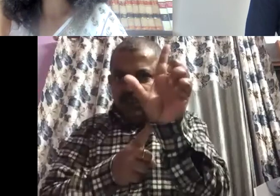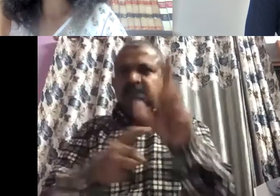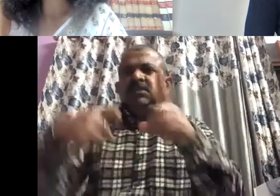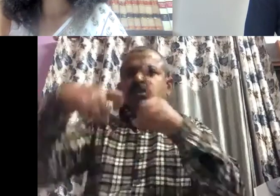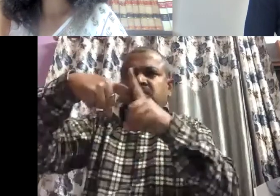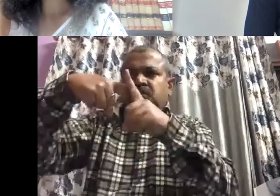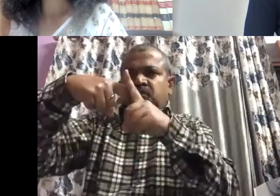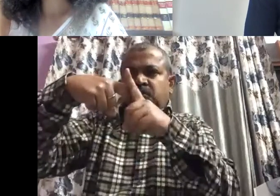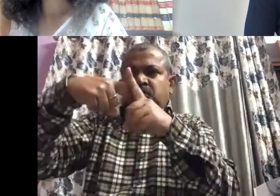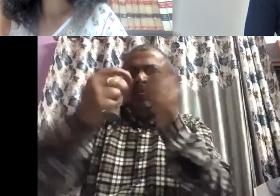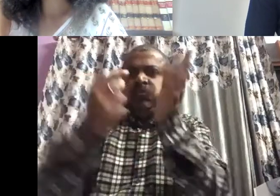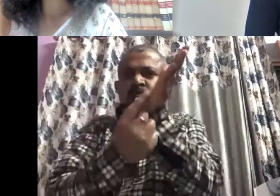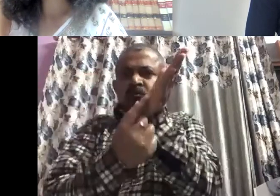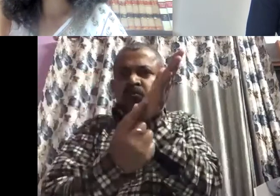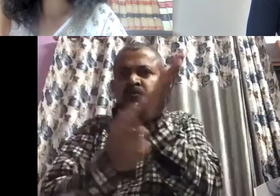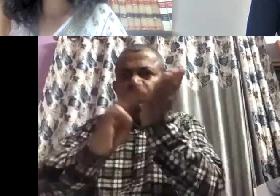So my name is Vijay.